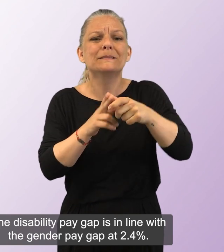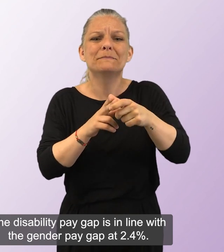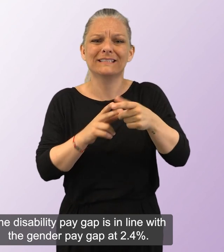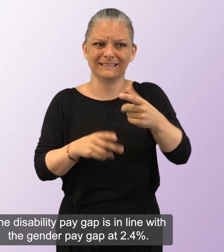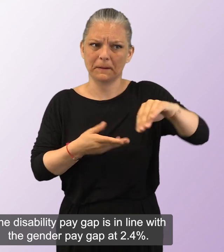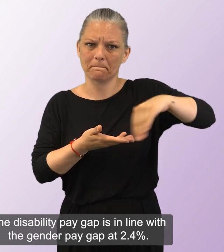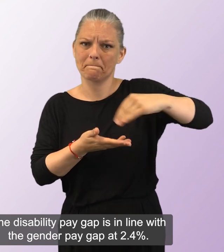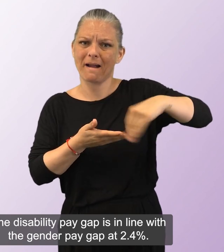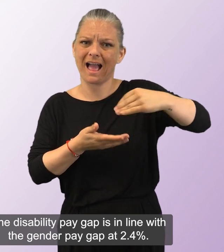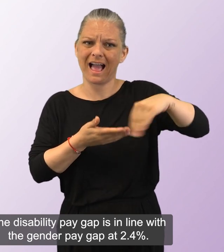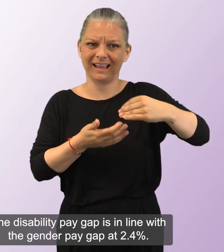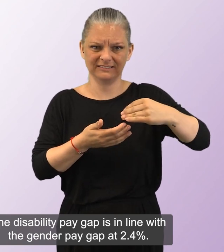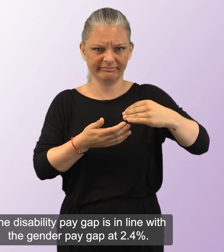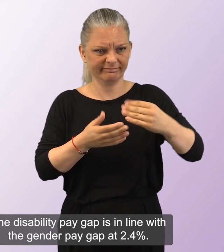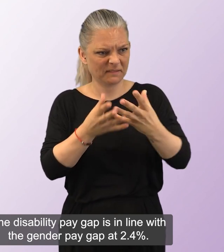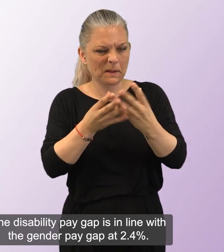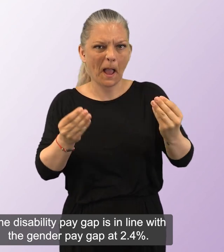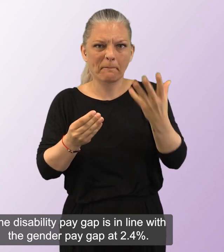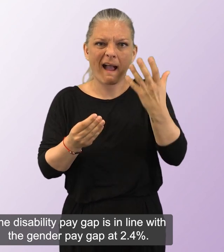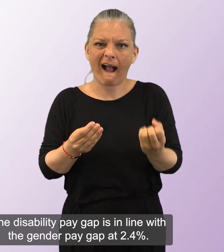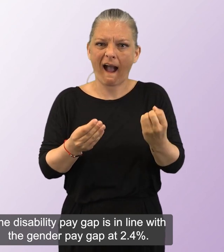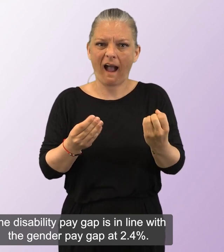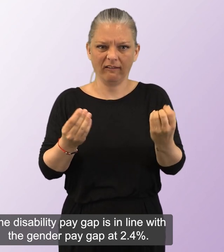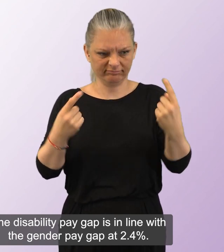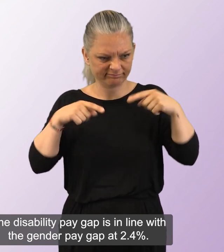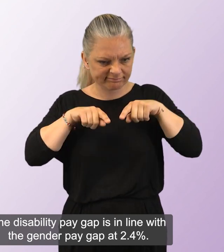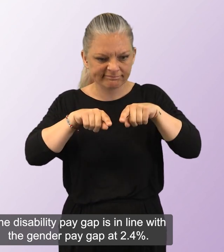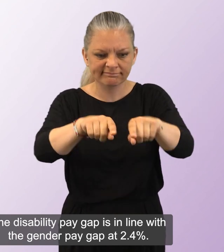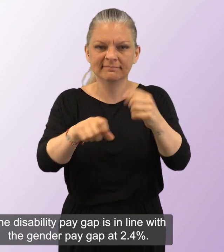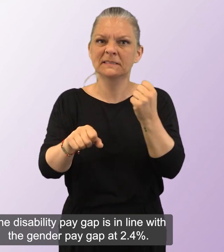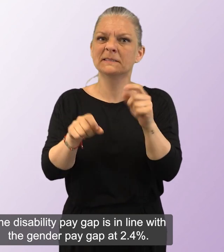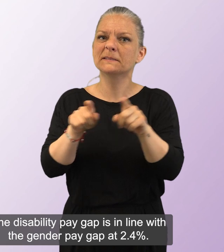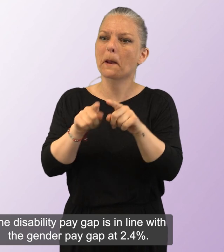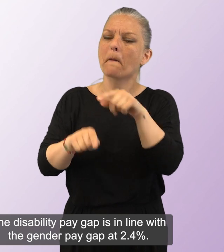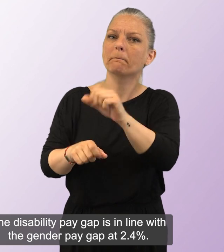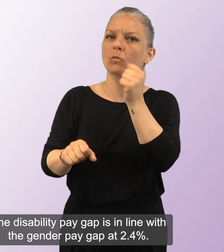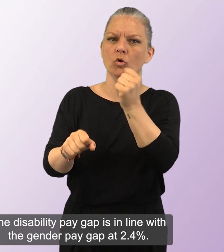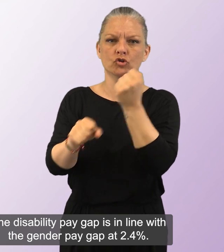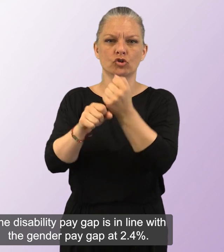The disability pay gap is in line with the gender pay gap at 2.4%.